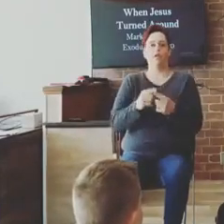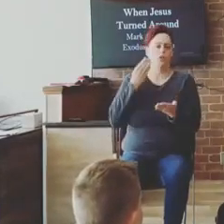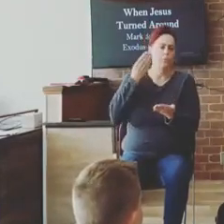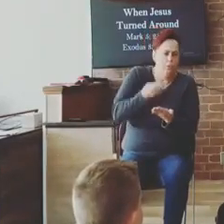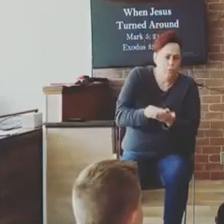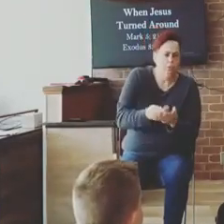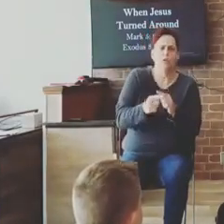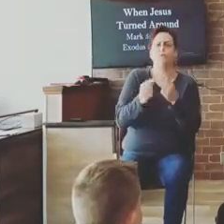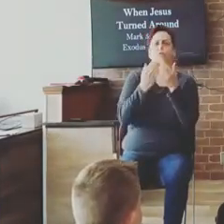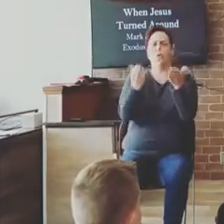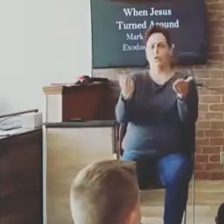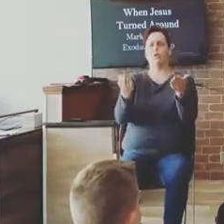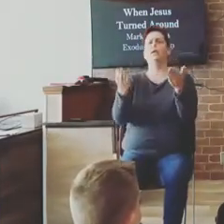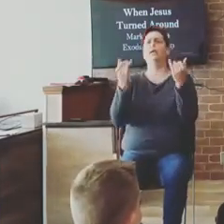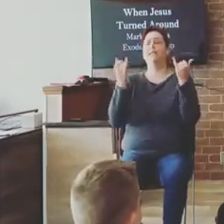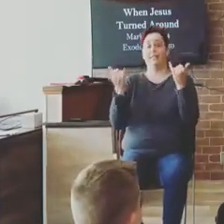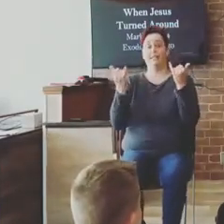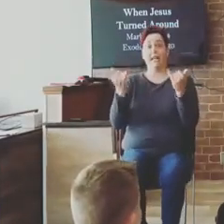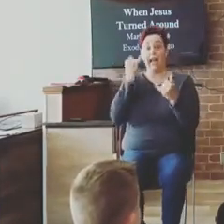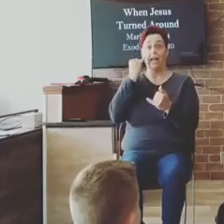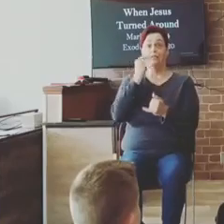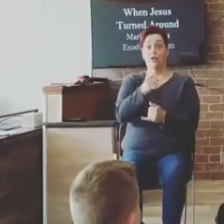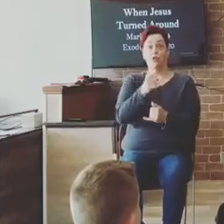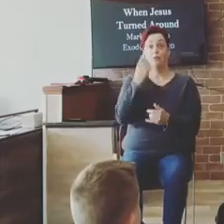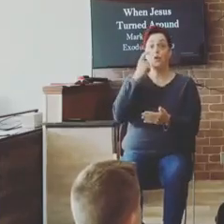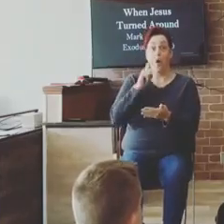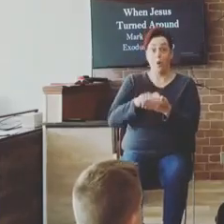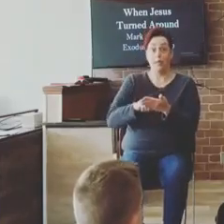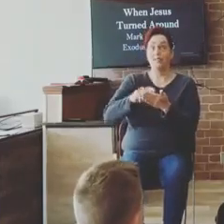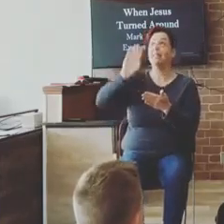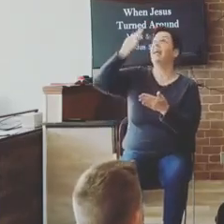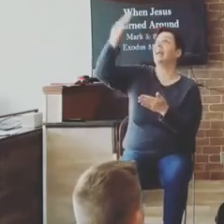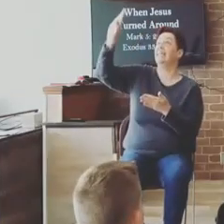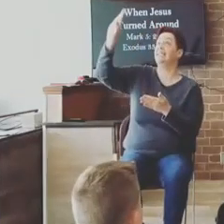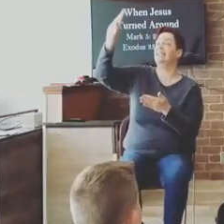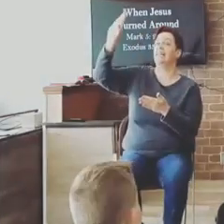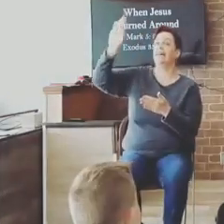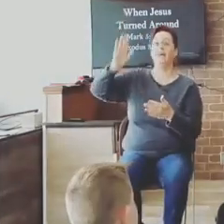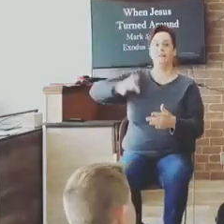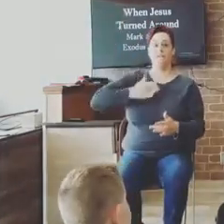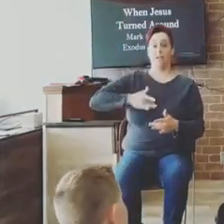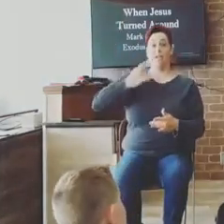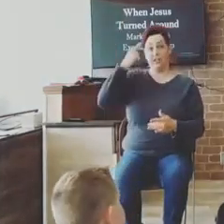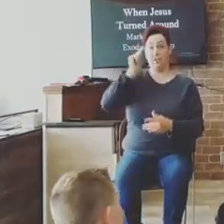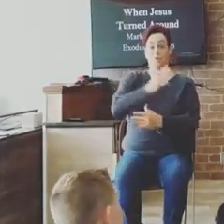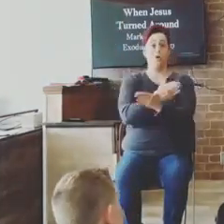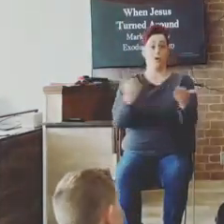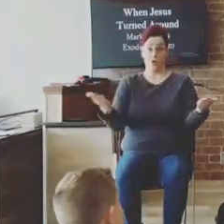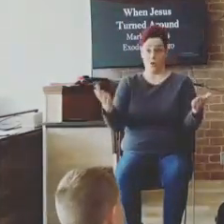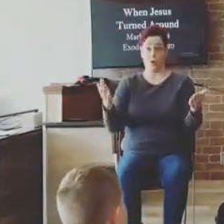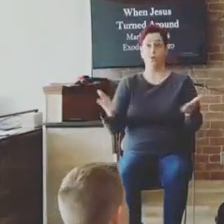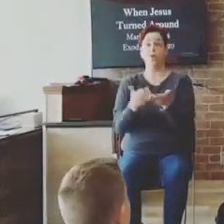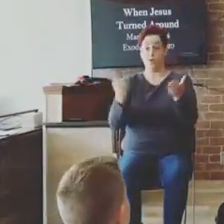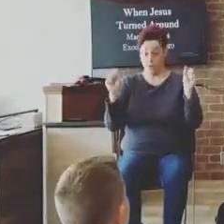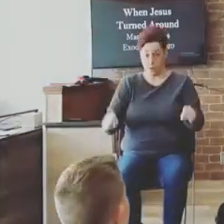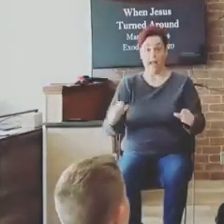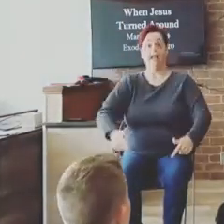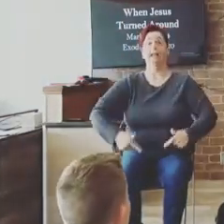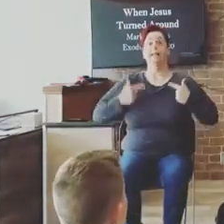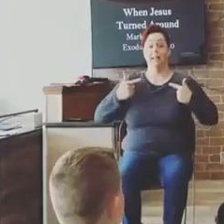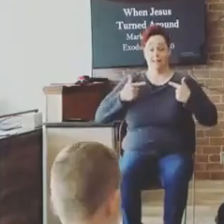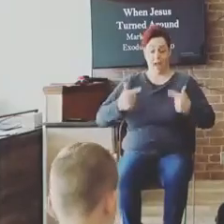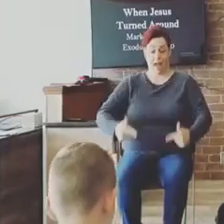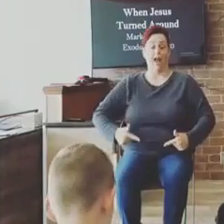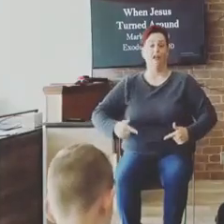towards you, you can live a life full, you can live a life abundant, and you can live a life free from the bondage of sin.